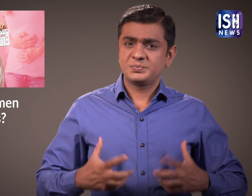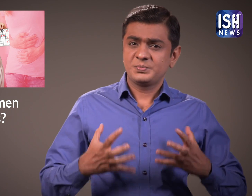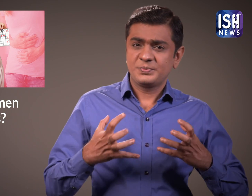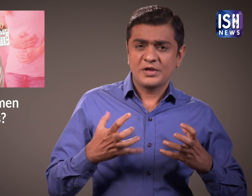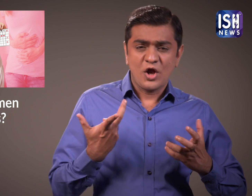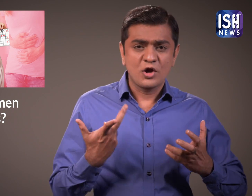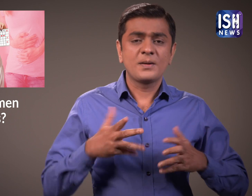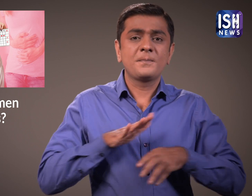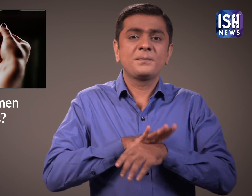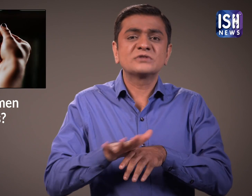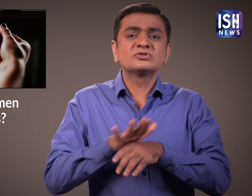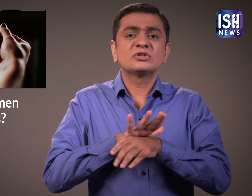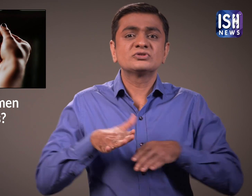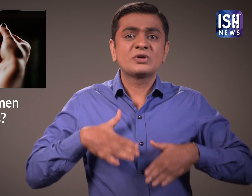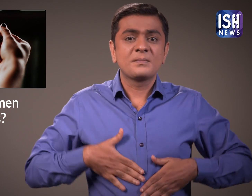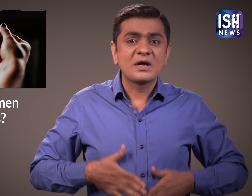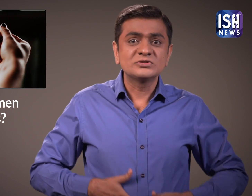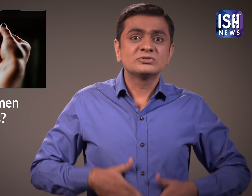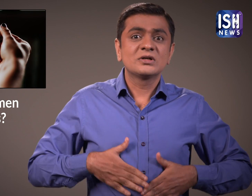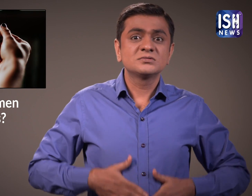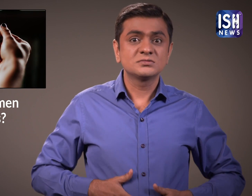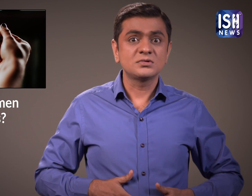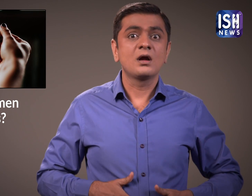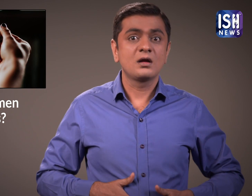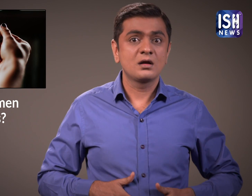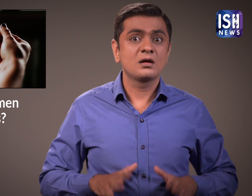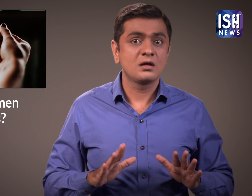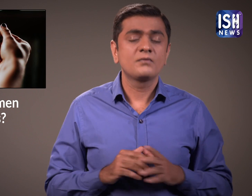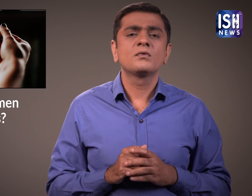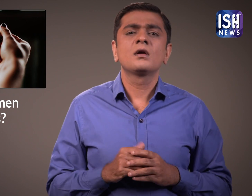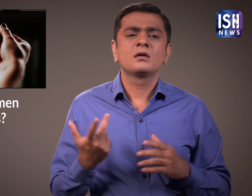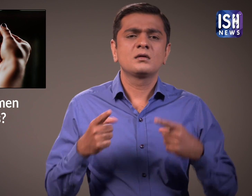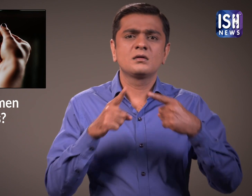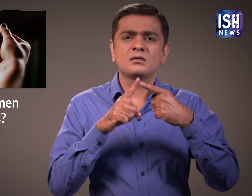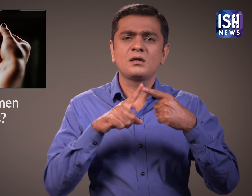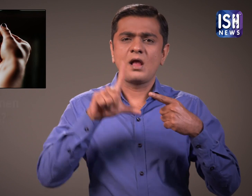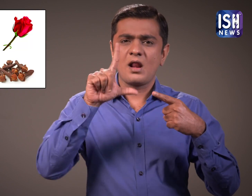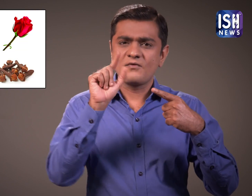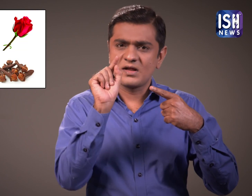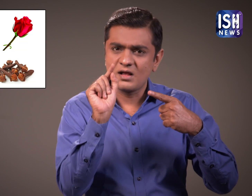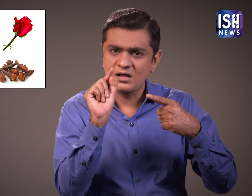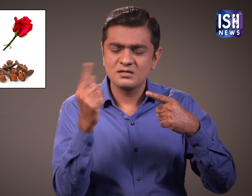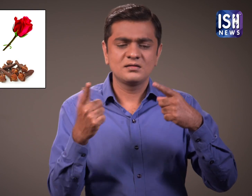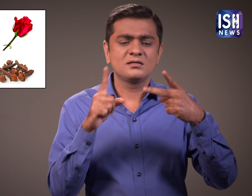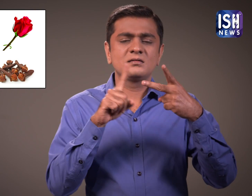Some essential oils like lavender, clove, rose and cinnamon